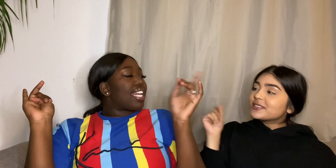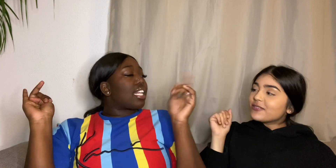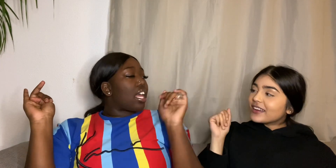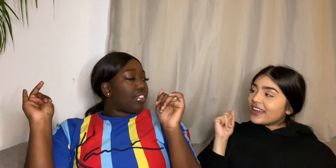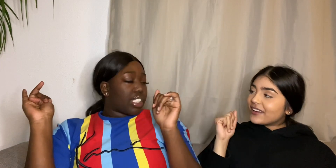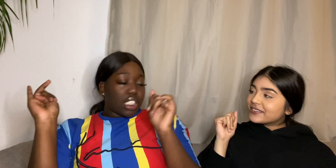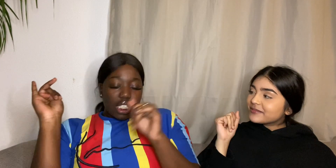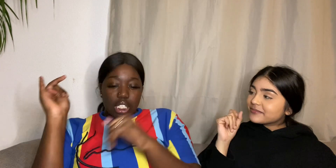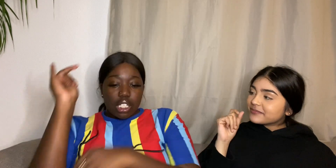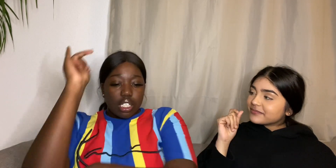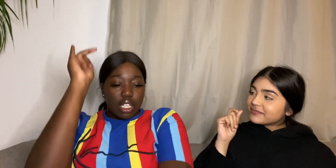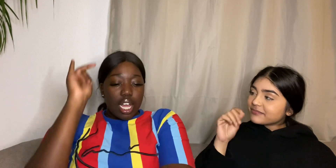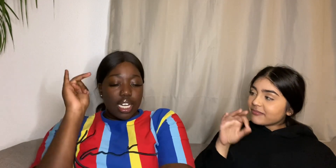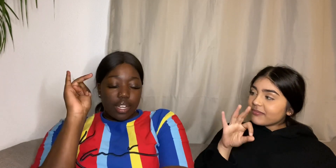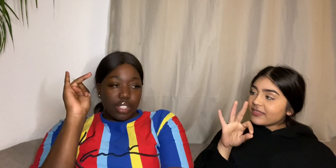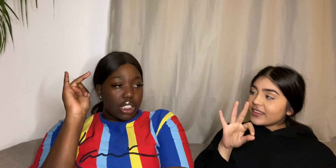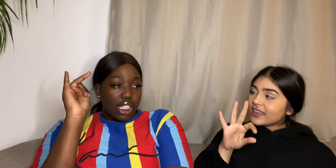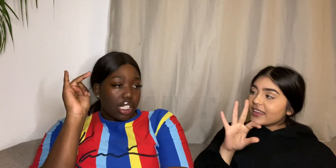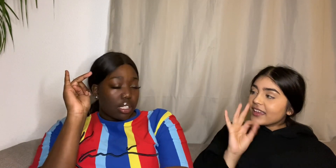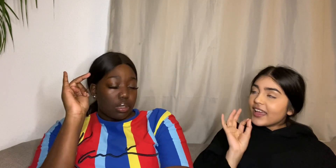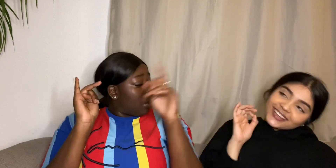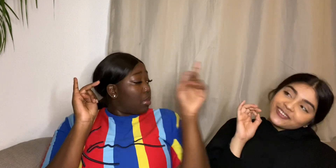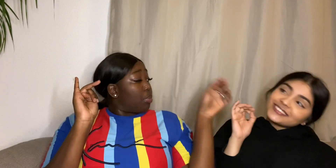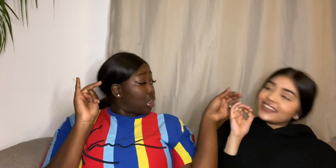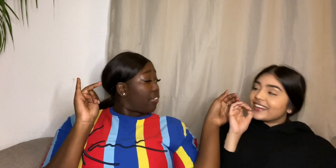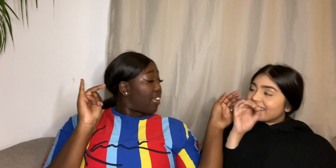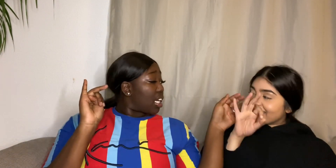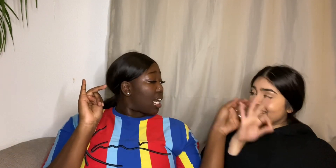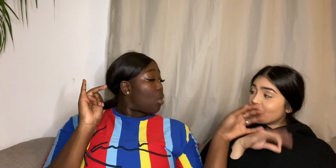never cheat I never cheated Put your finger down No